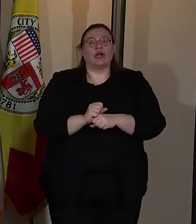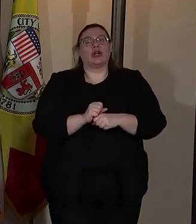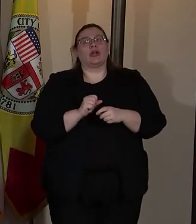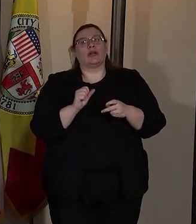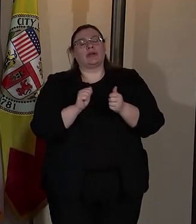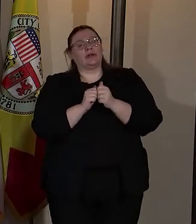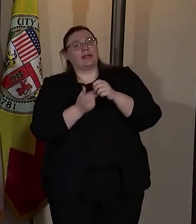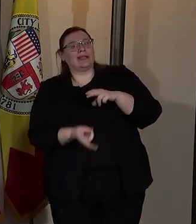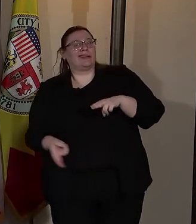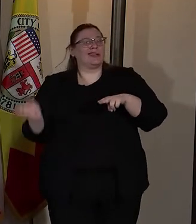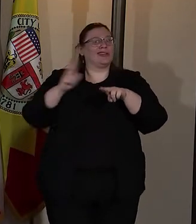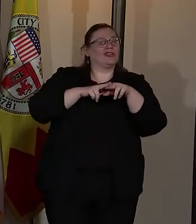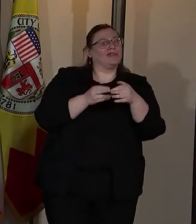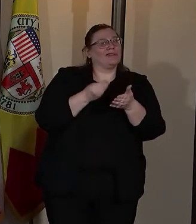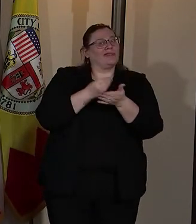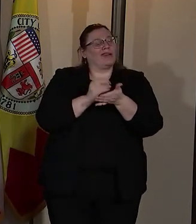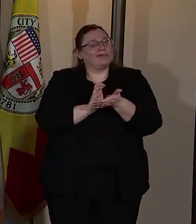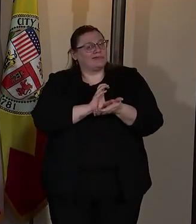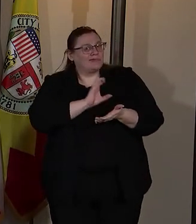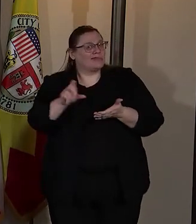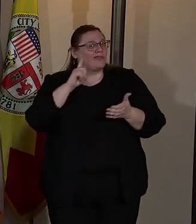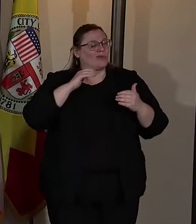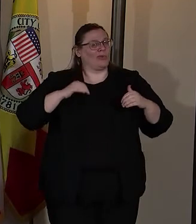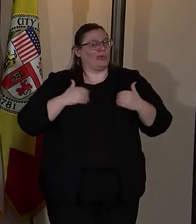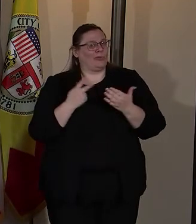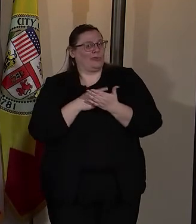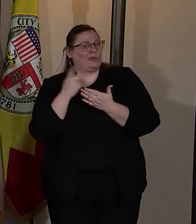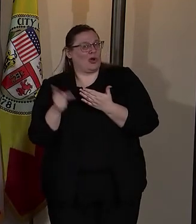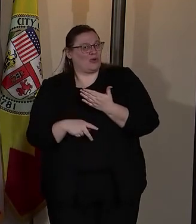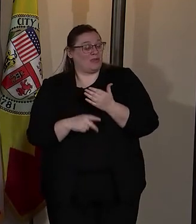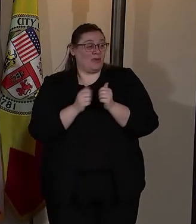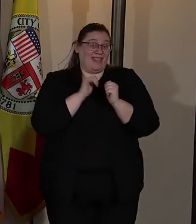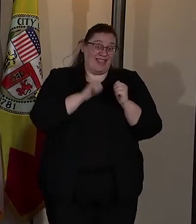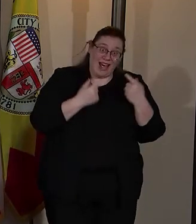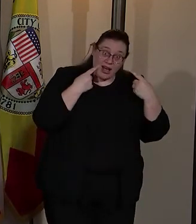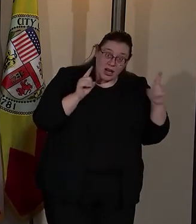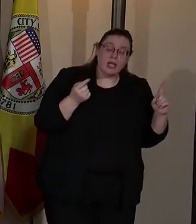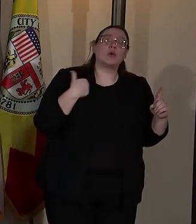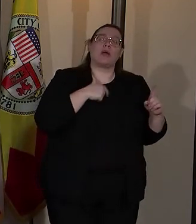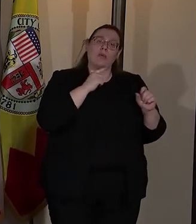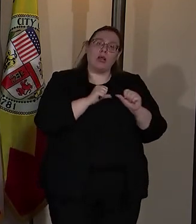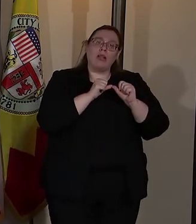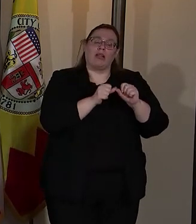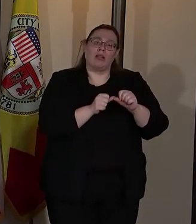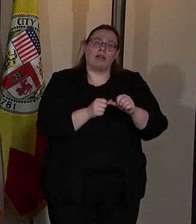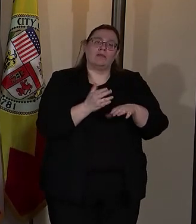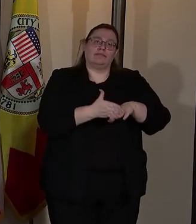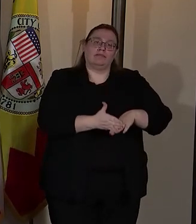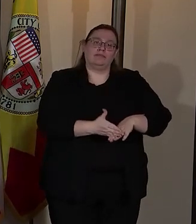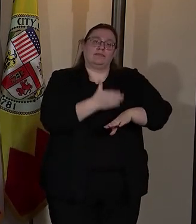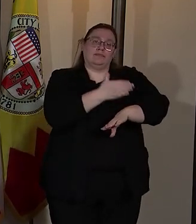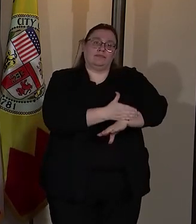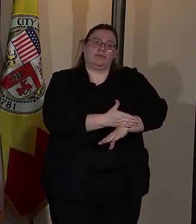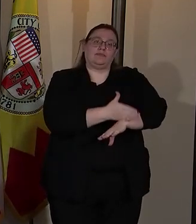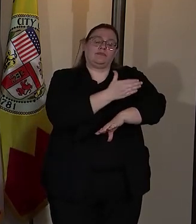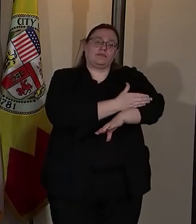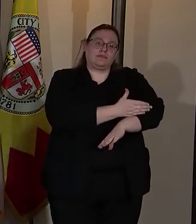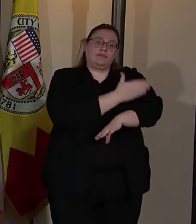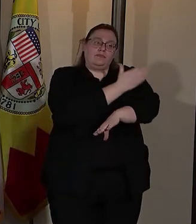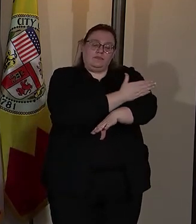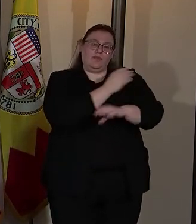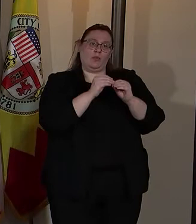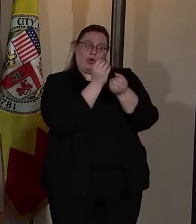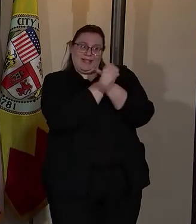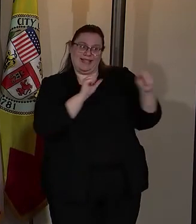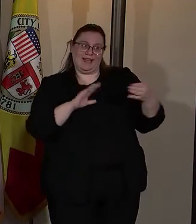increased funding for youth programming that we will continue to make improved strides in having a safer city